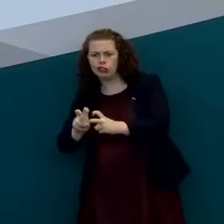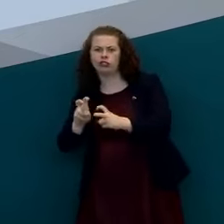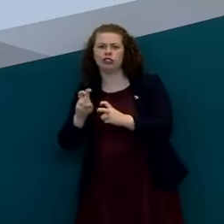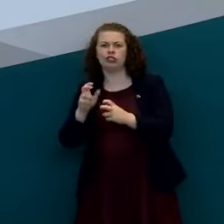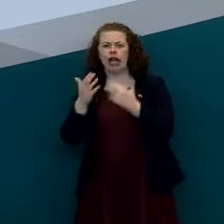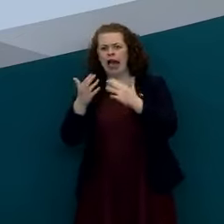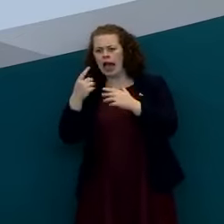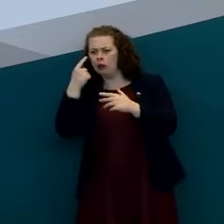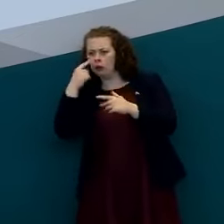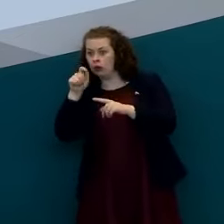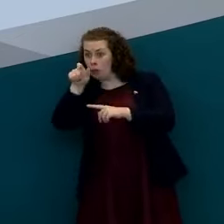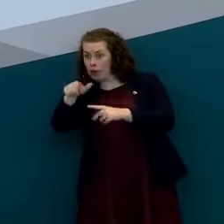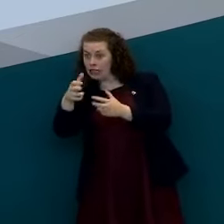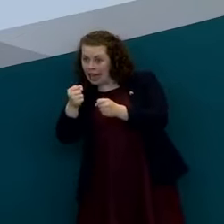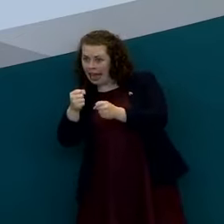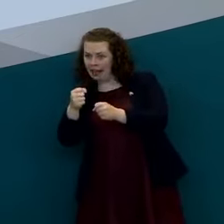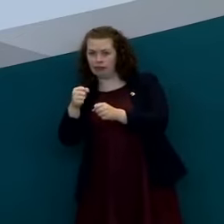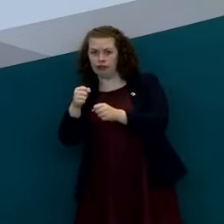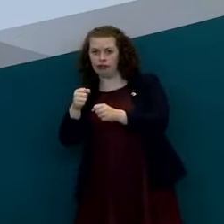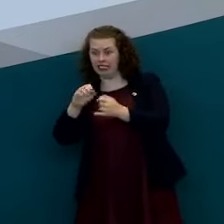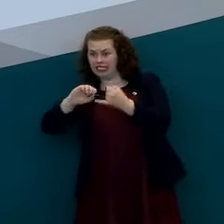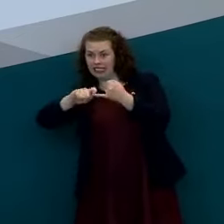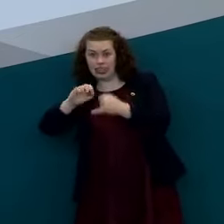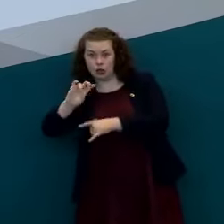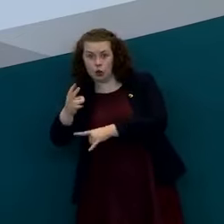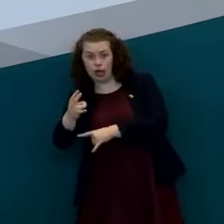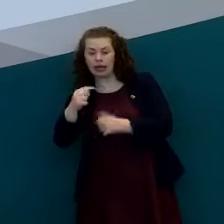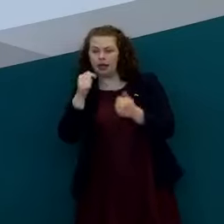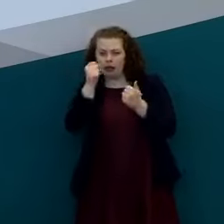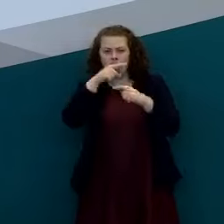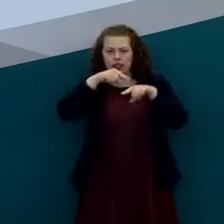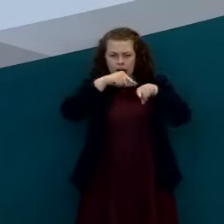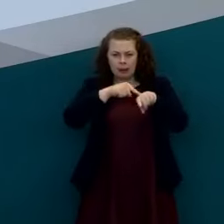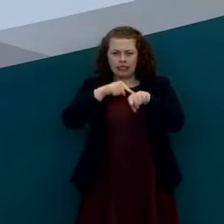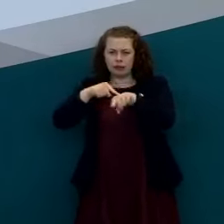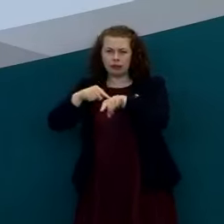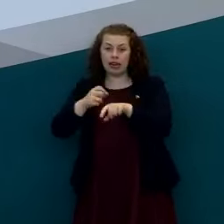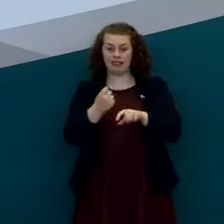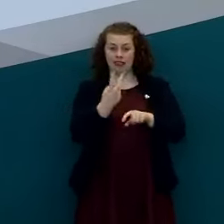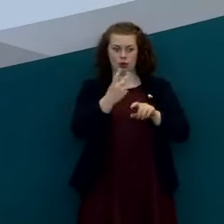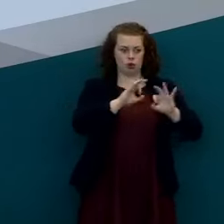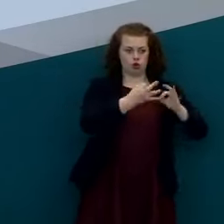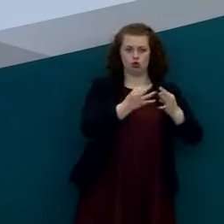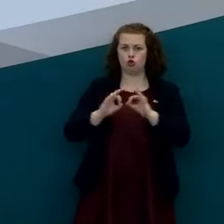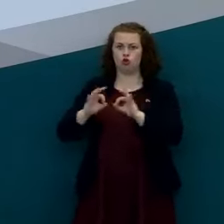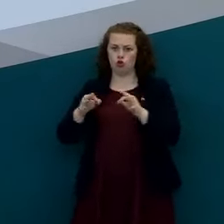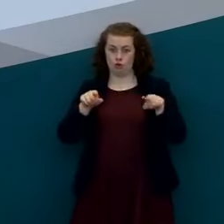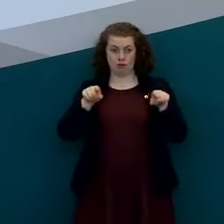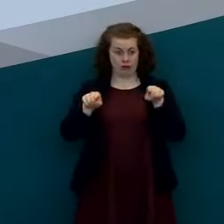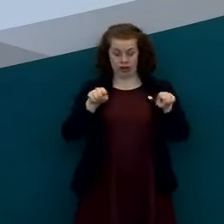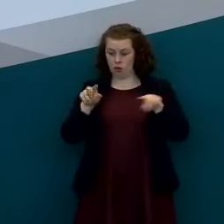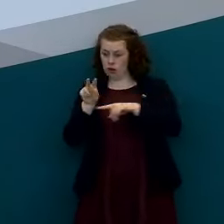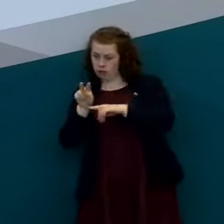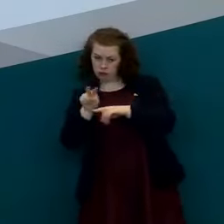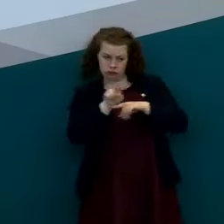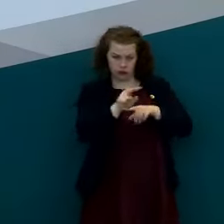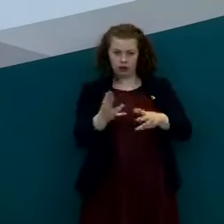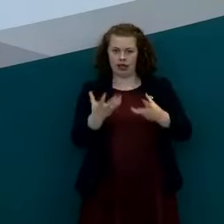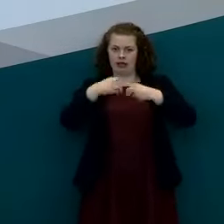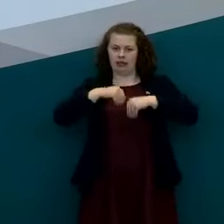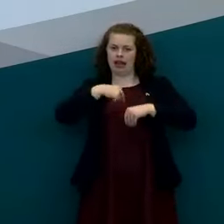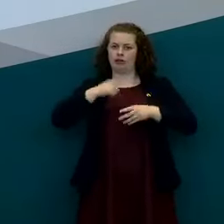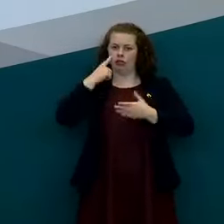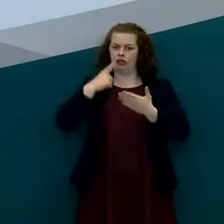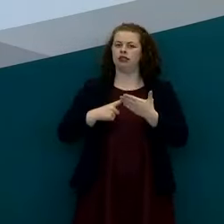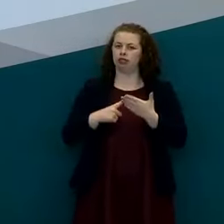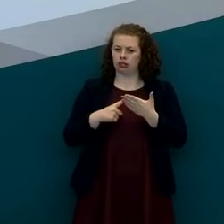to have information flowing in relation to all of that all of those things so it's two groups of issues if you like that feed into our ongoing assessment around measures